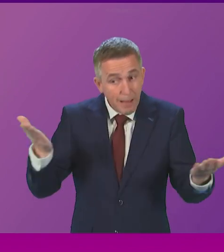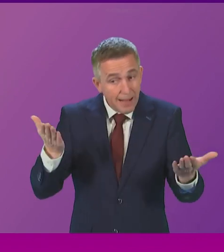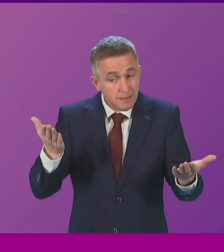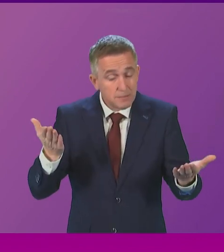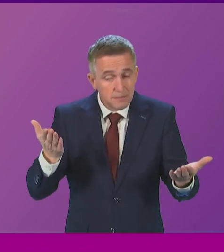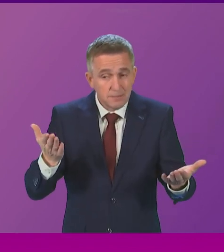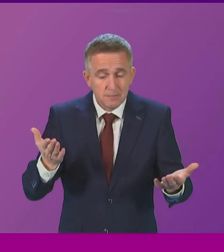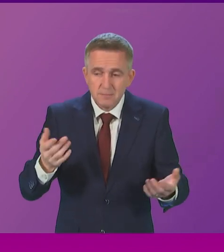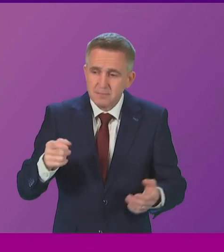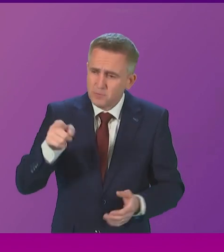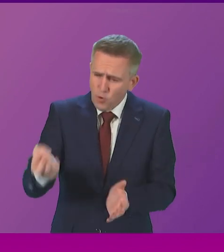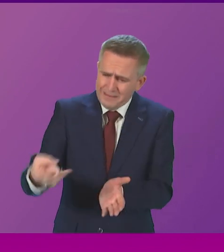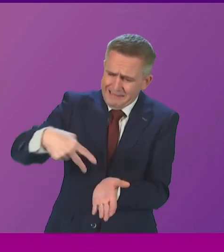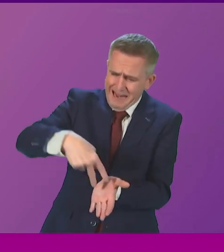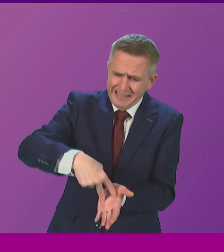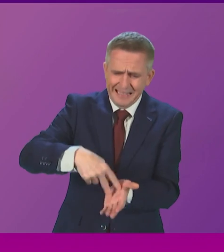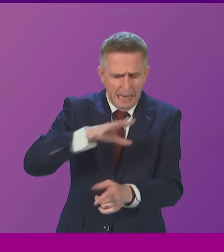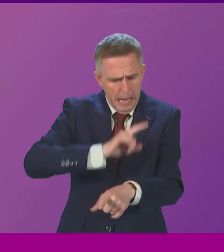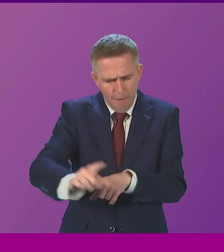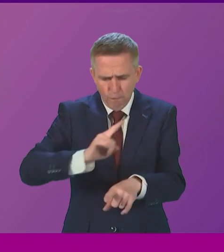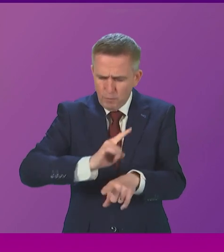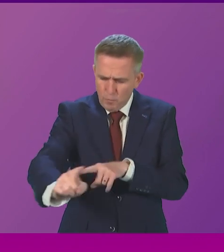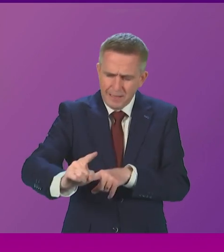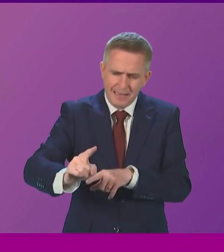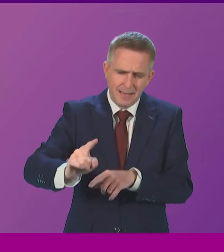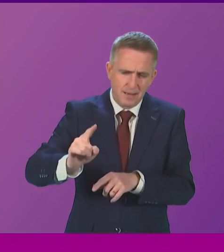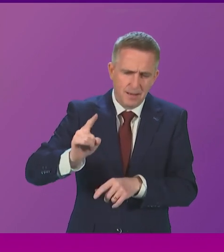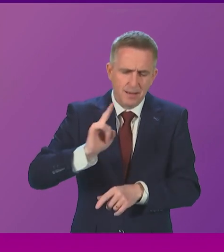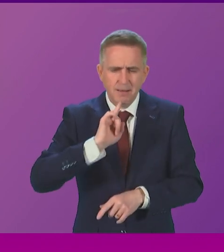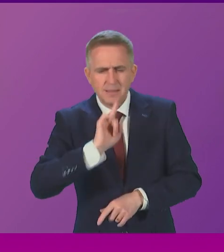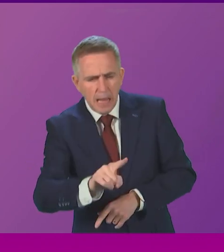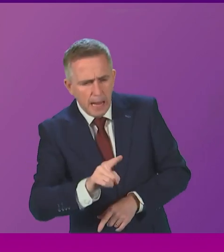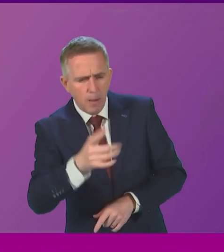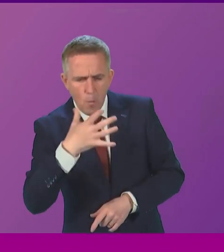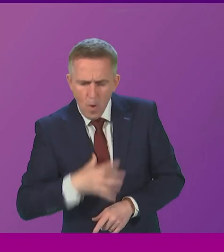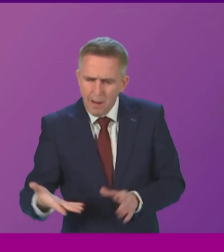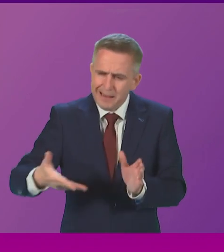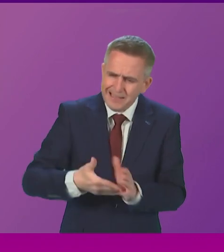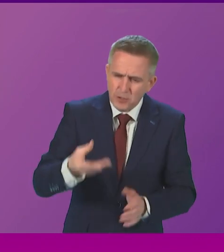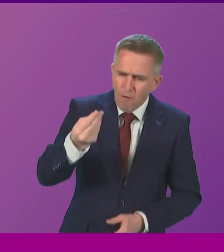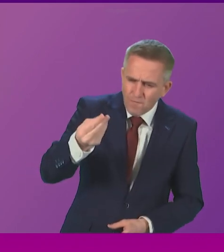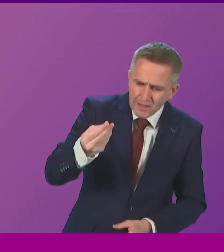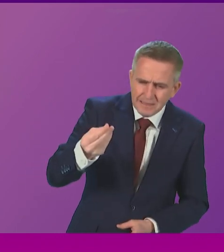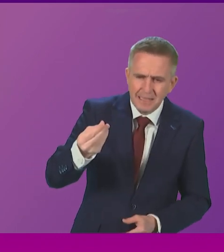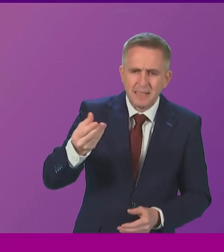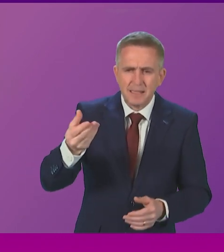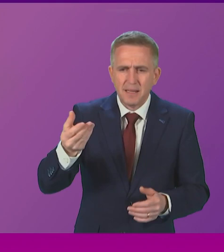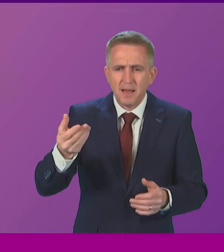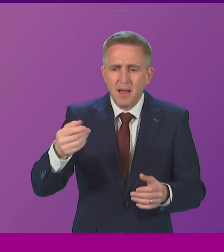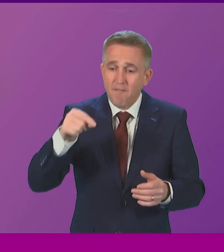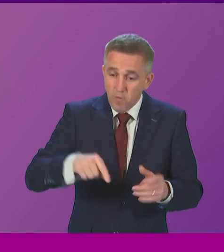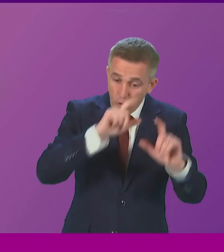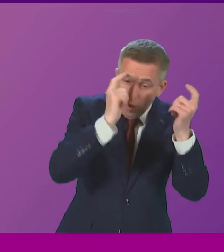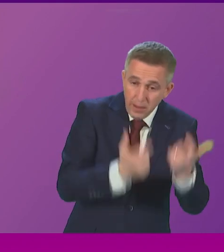it is not good enough to stand there as she does week in, week out, to call for additional funding for not just this